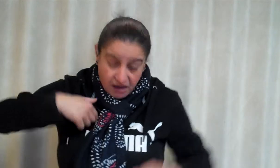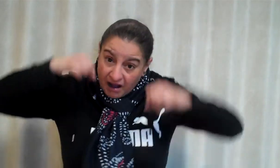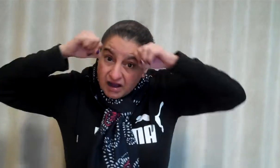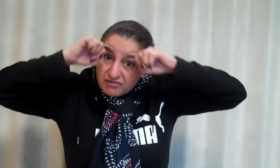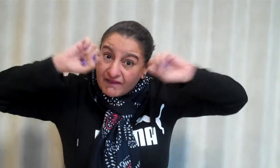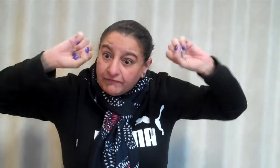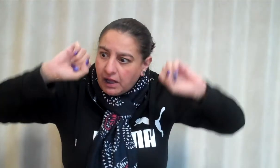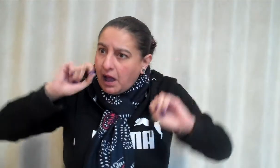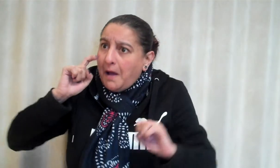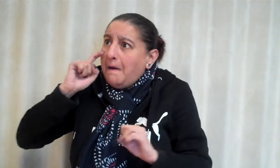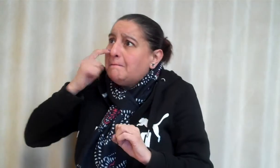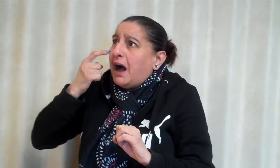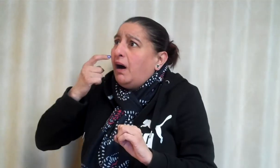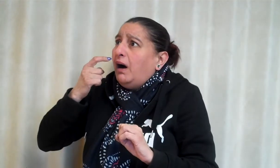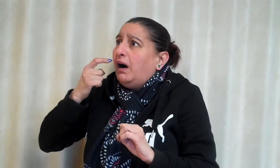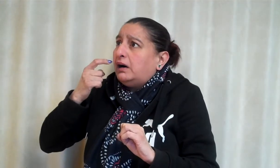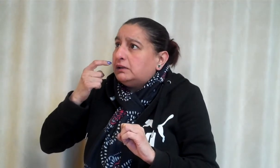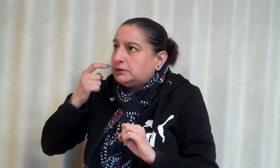Hello, I'm the Gruffalo.